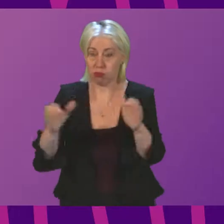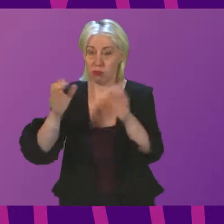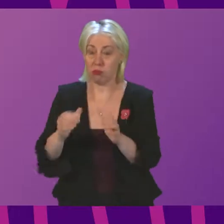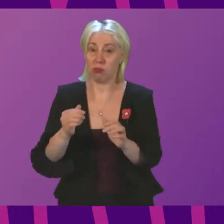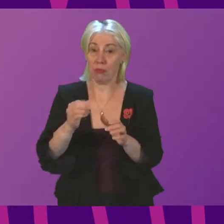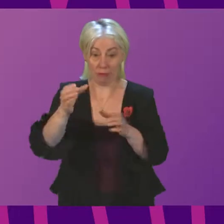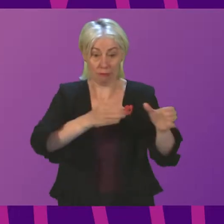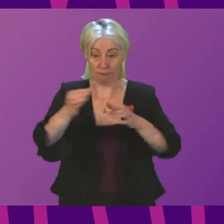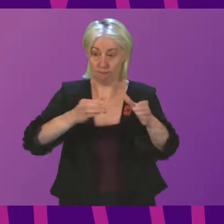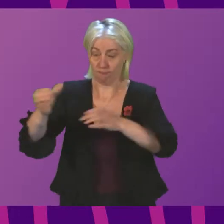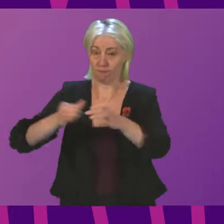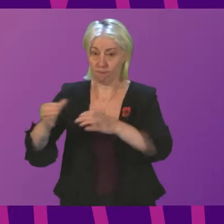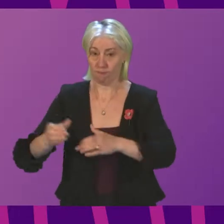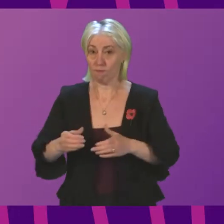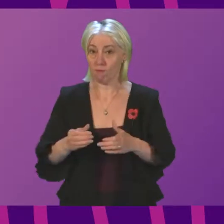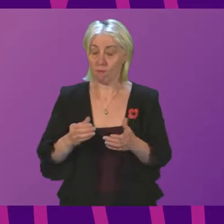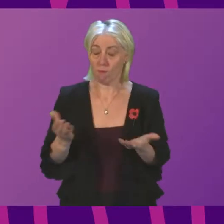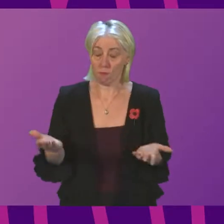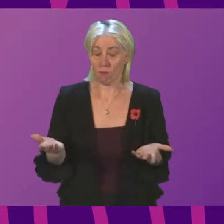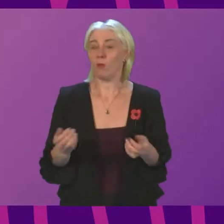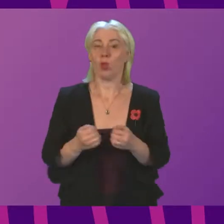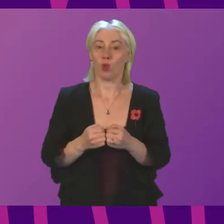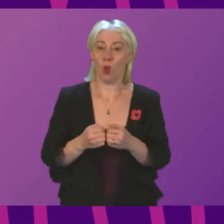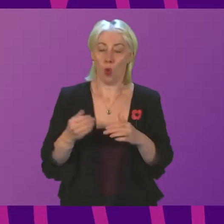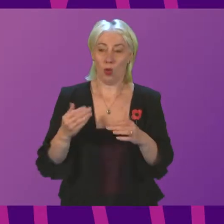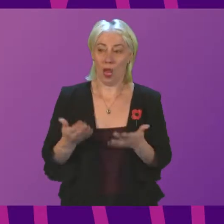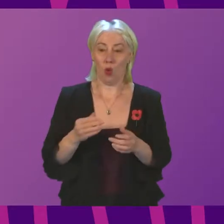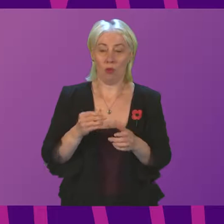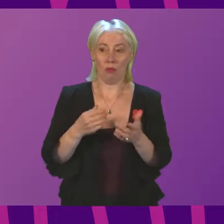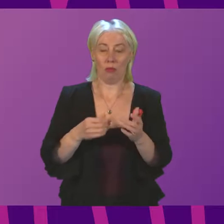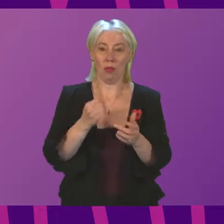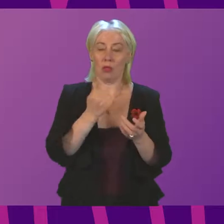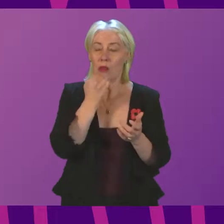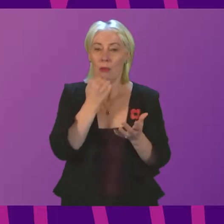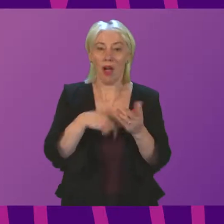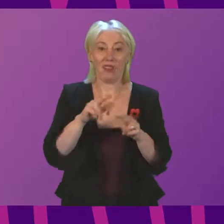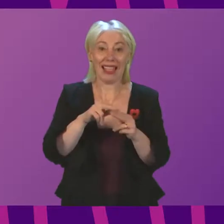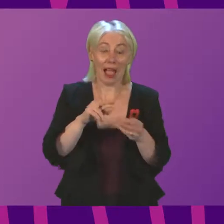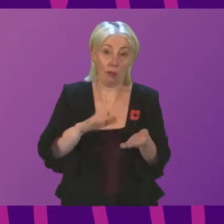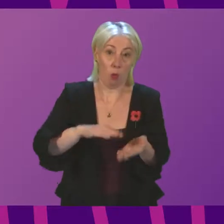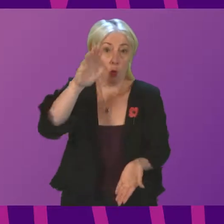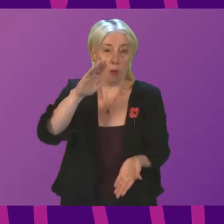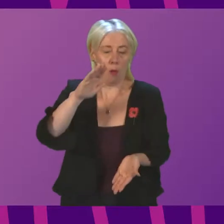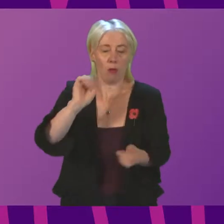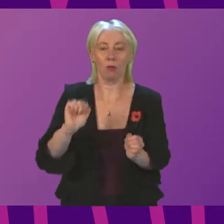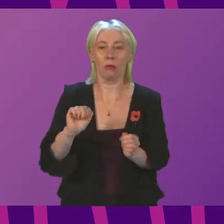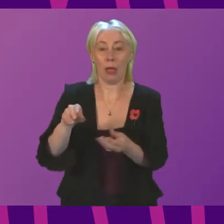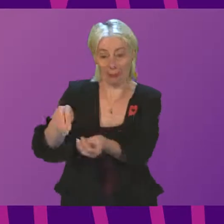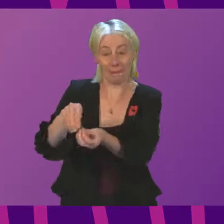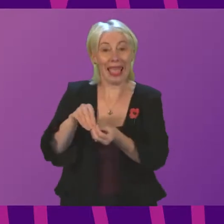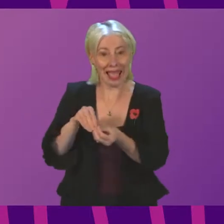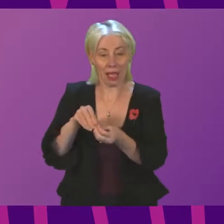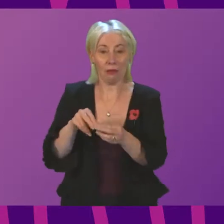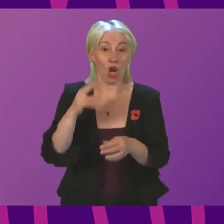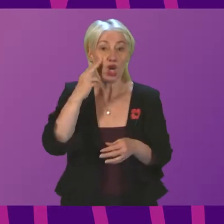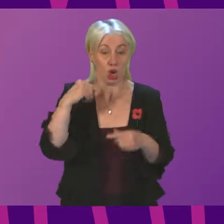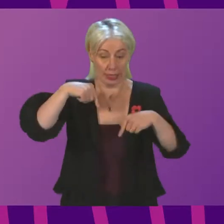recruited and employed. Employment in the National Health Service has never been higher. On the question of pay, our nurses